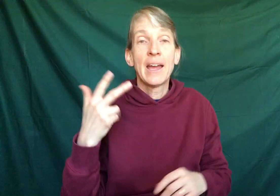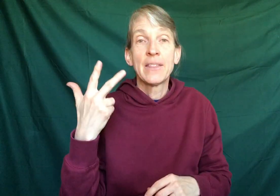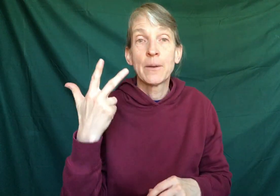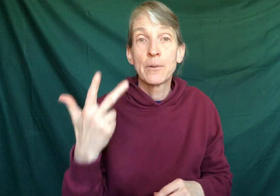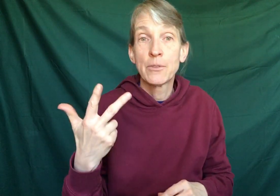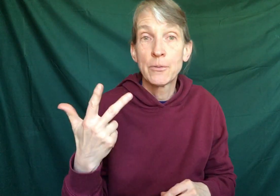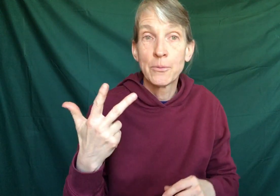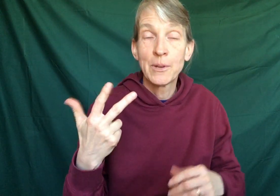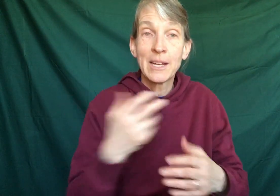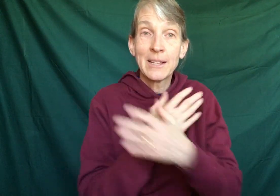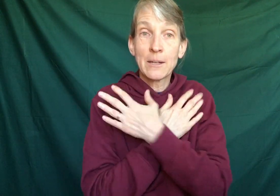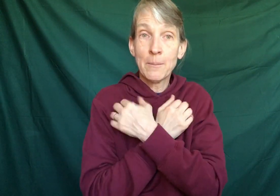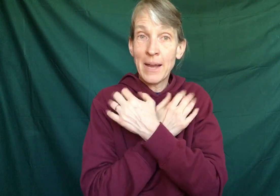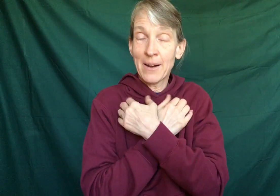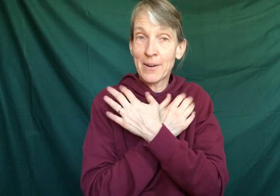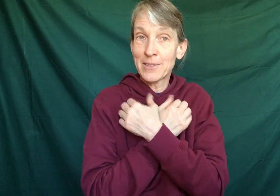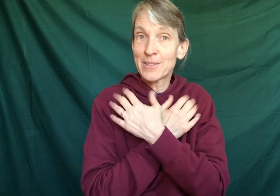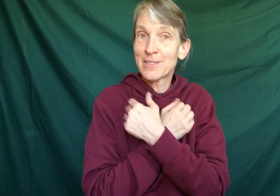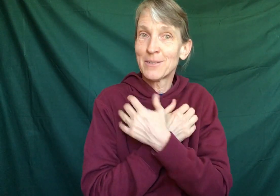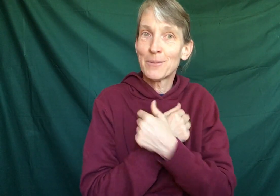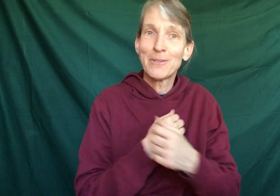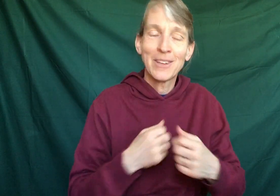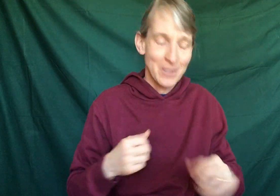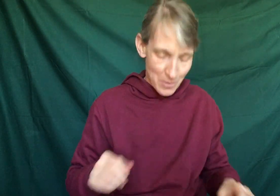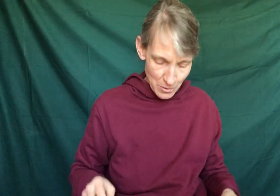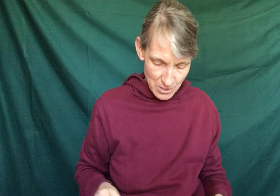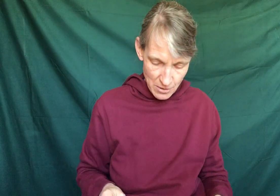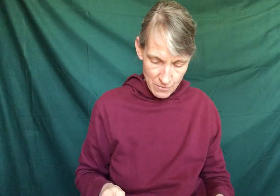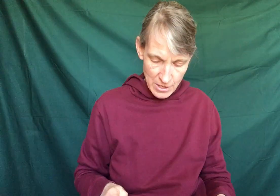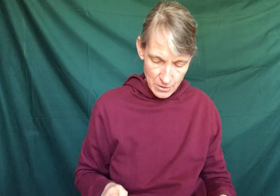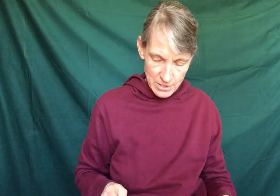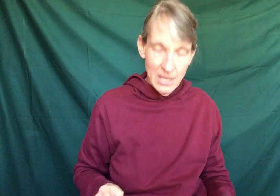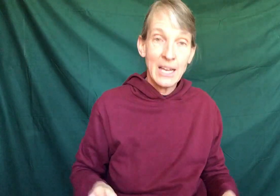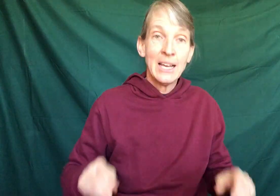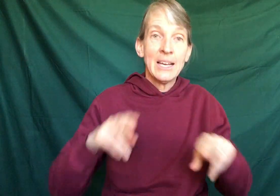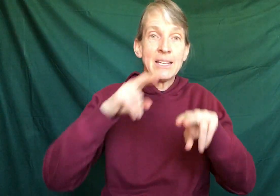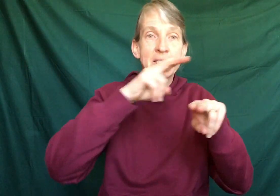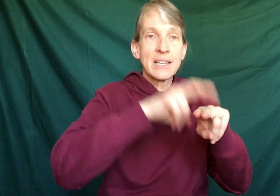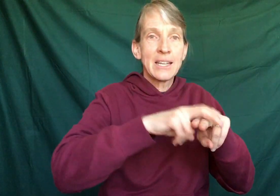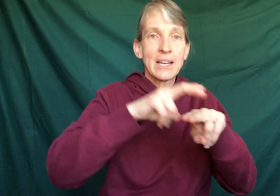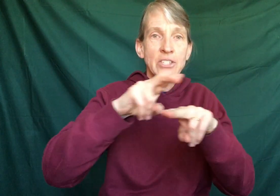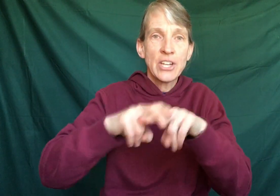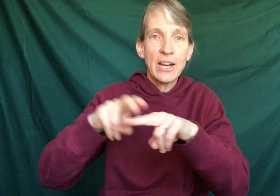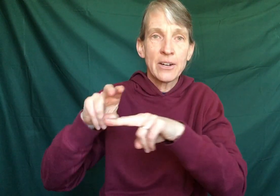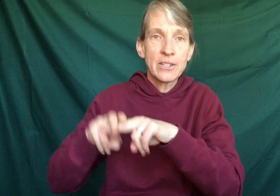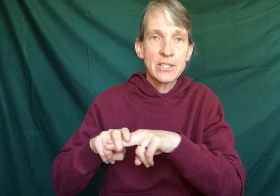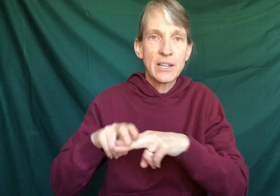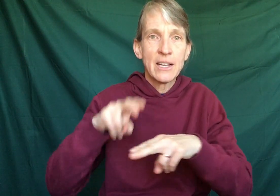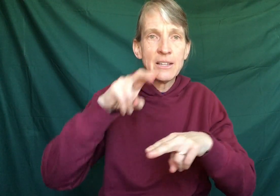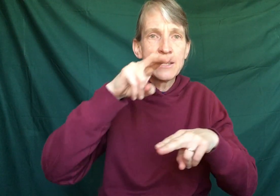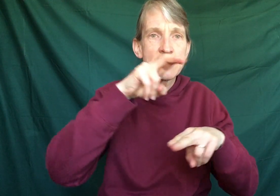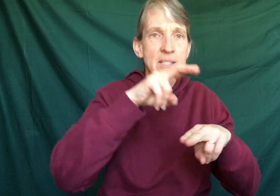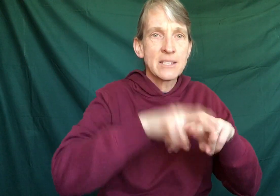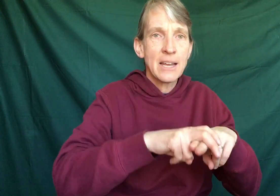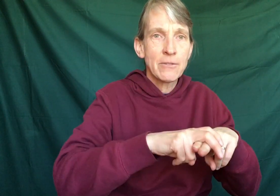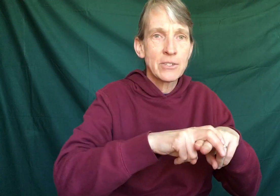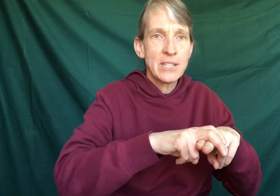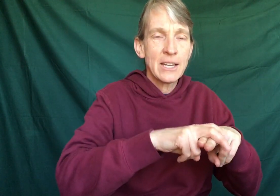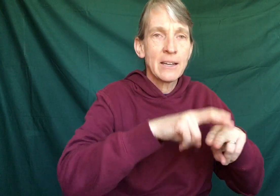There were three little bears, we've done some of those in other videos, sitting on chairs. This is the sign for sitting,